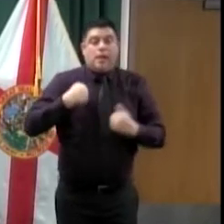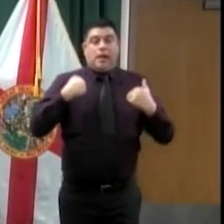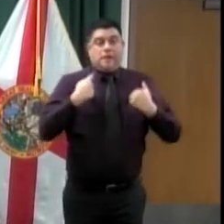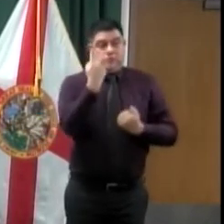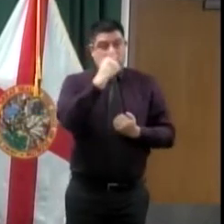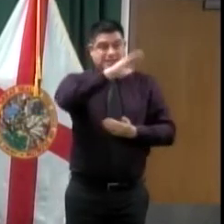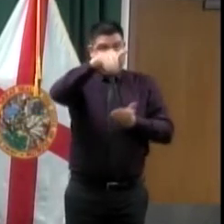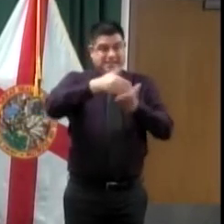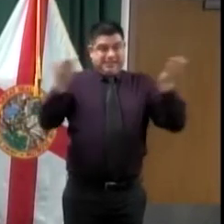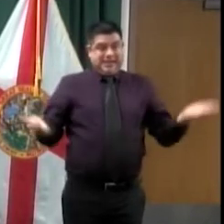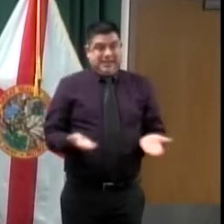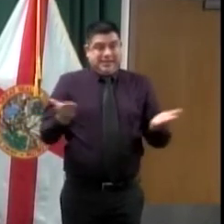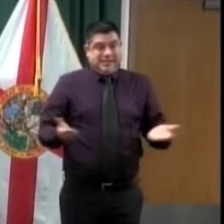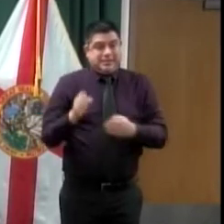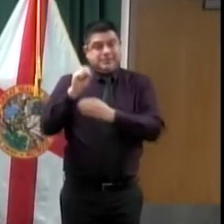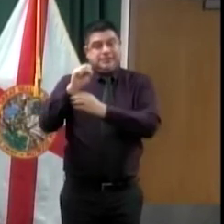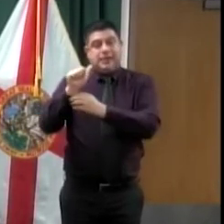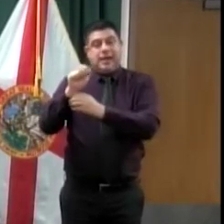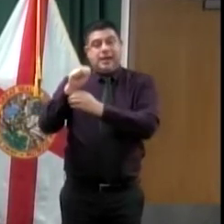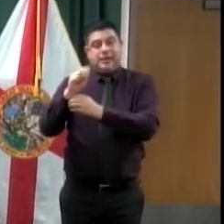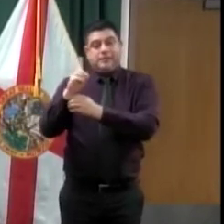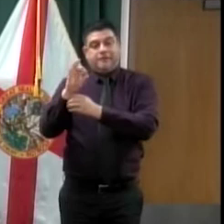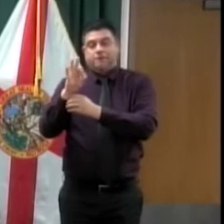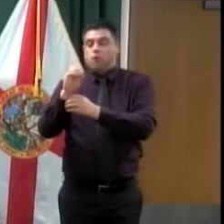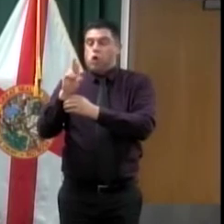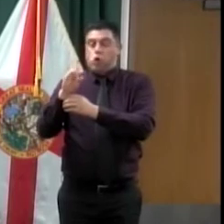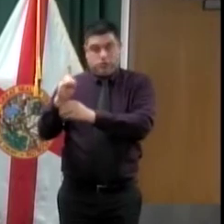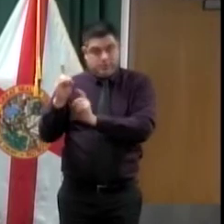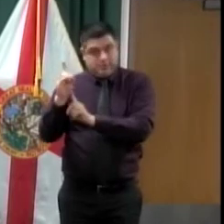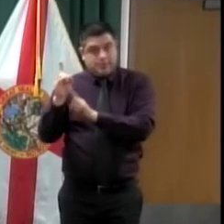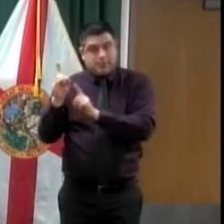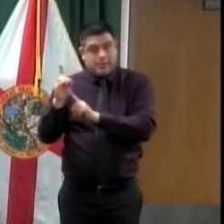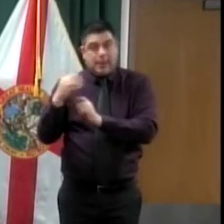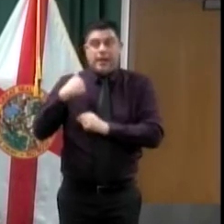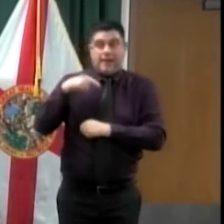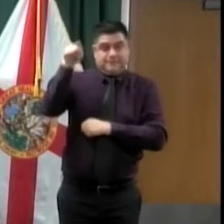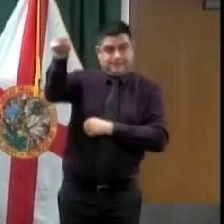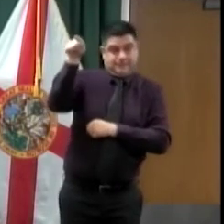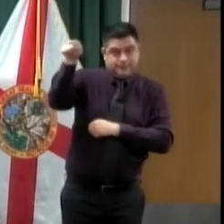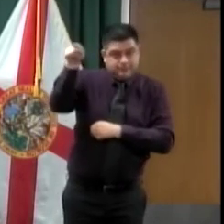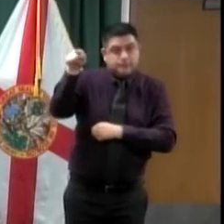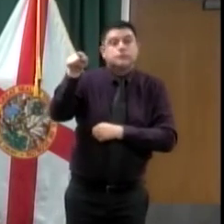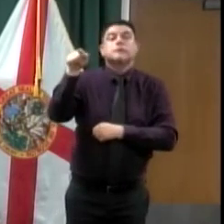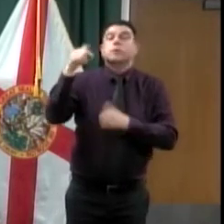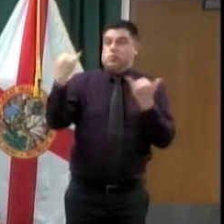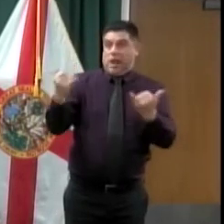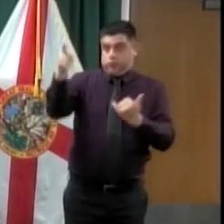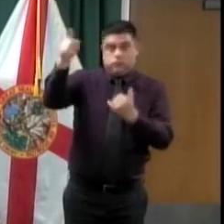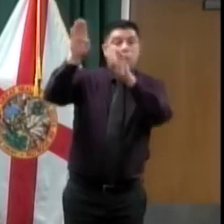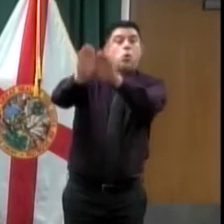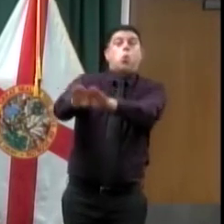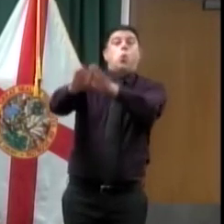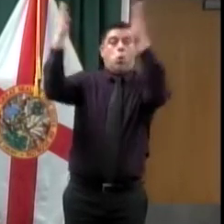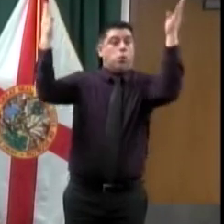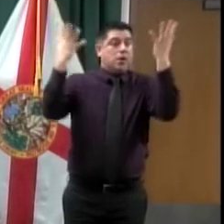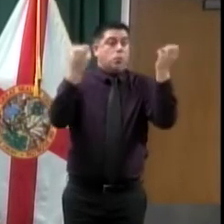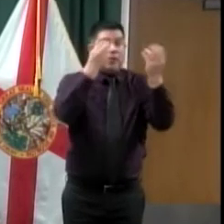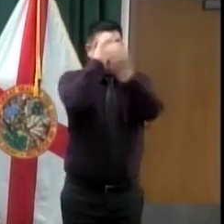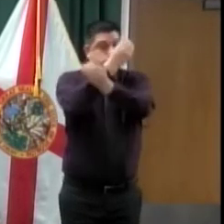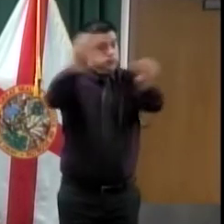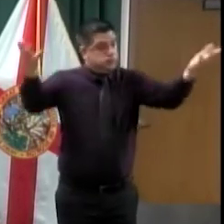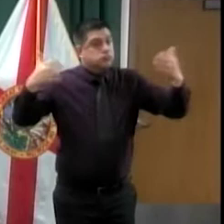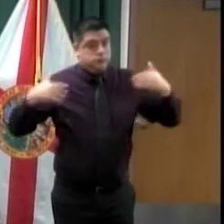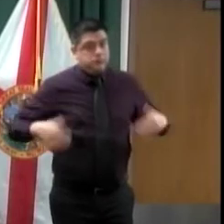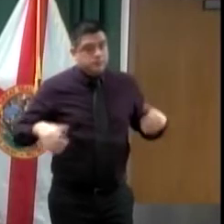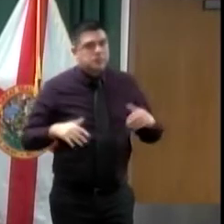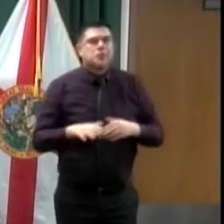of local help, we have our community help center in Sanford, which is open right now. We serve around 400 clients daily.